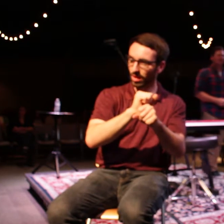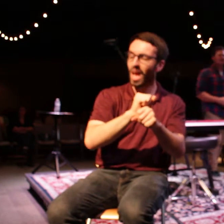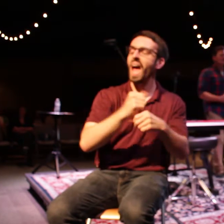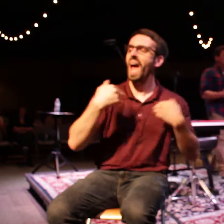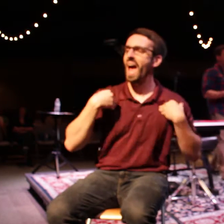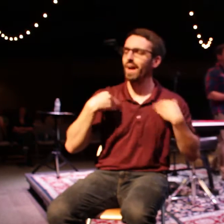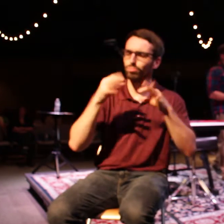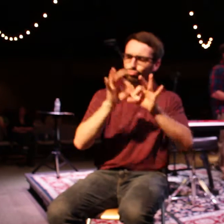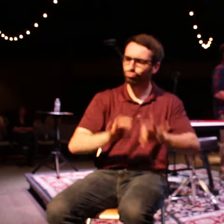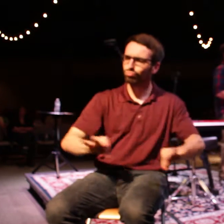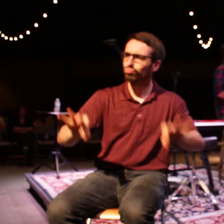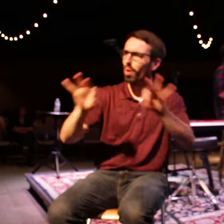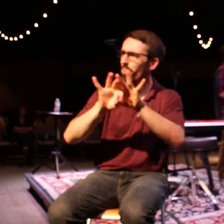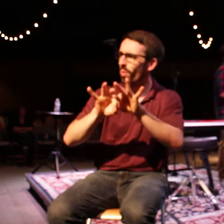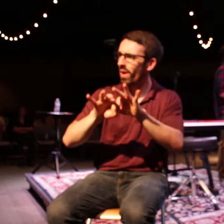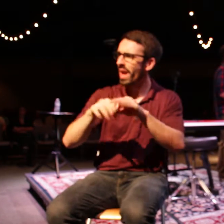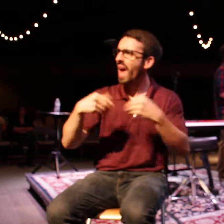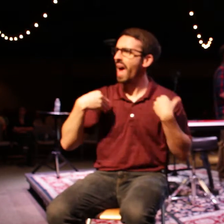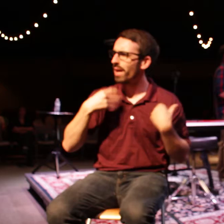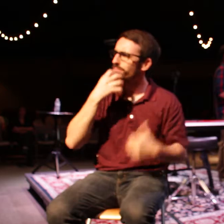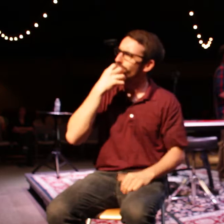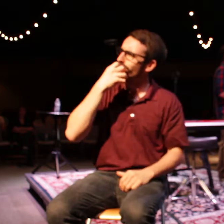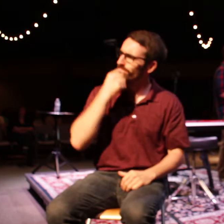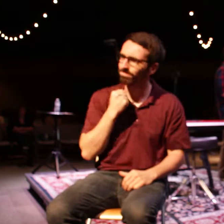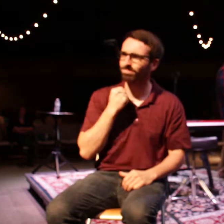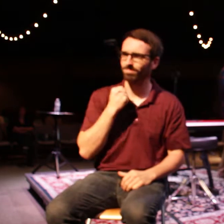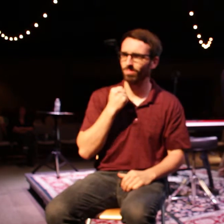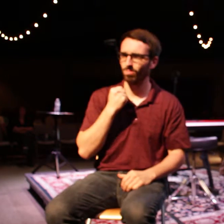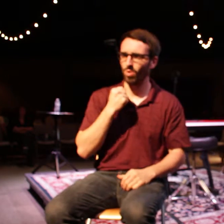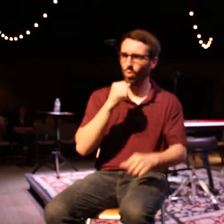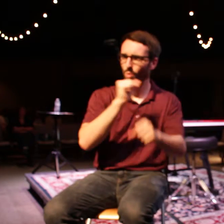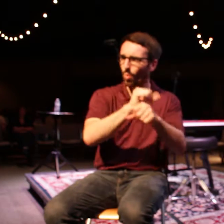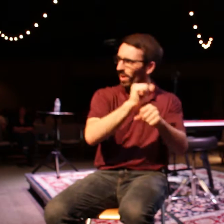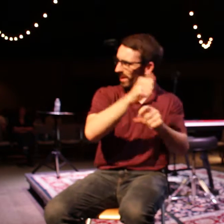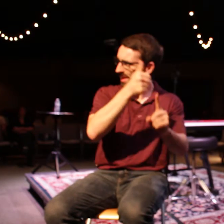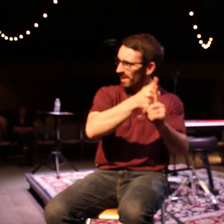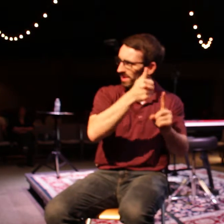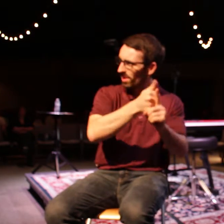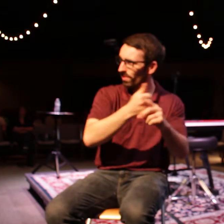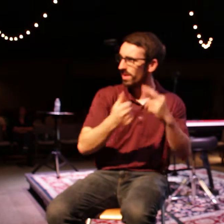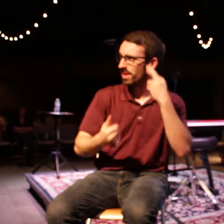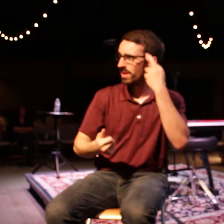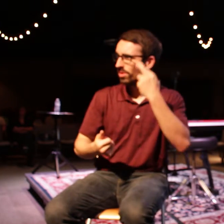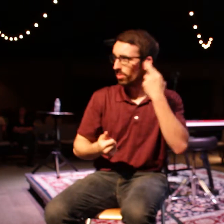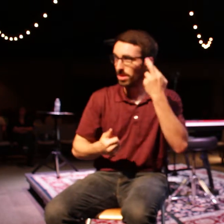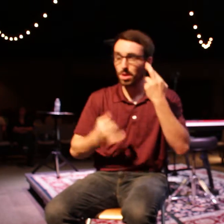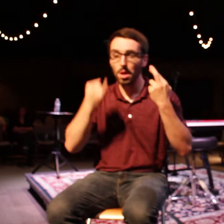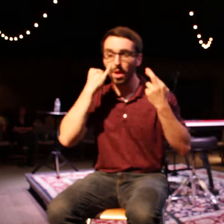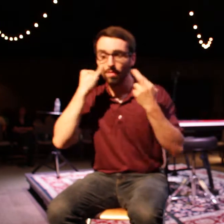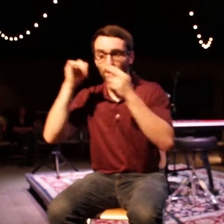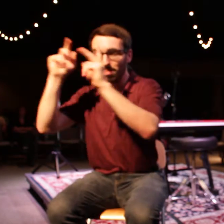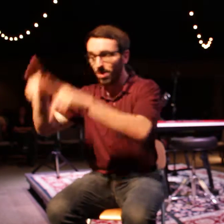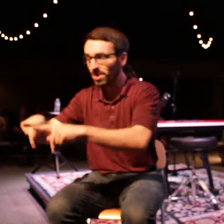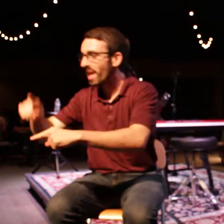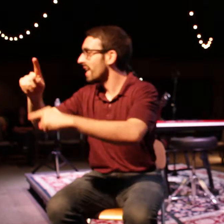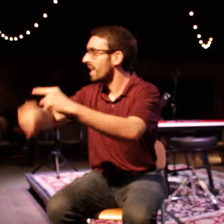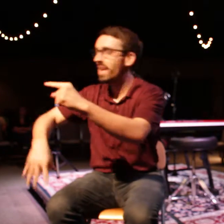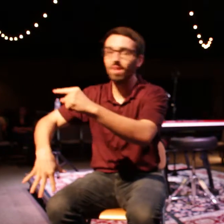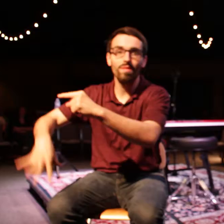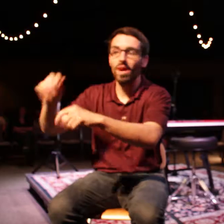There's a dignity to work. This is why people struggle when they can't find work. It's not just about